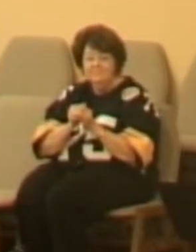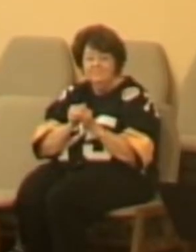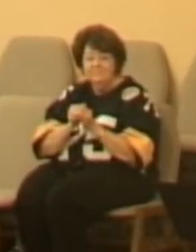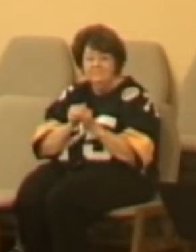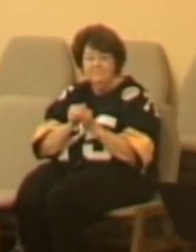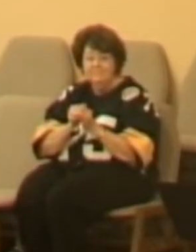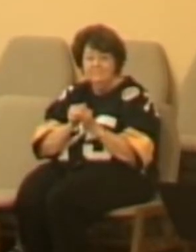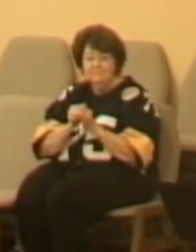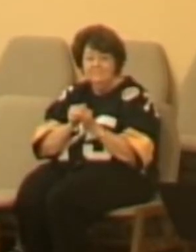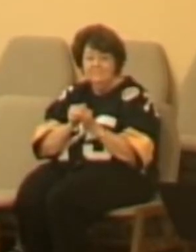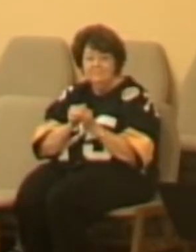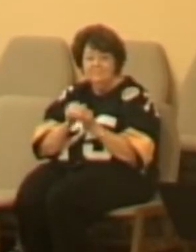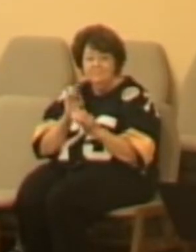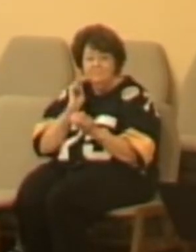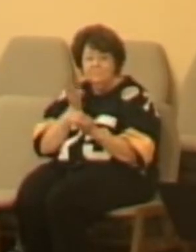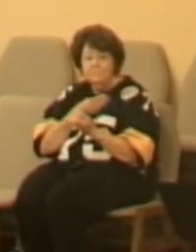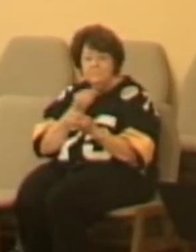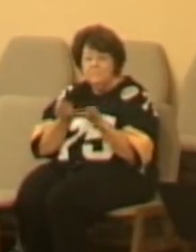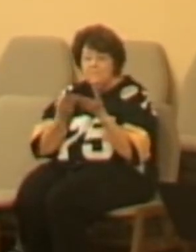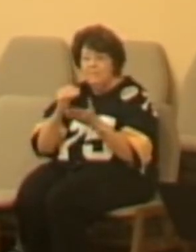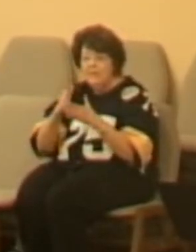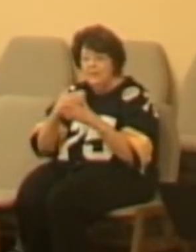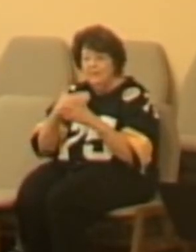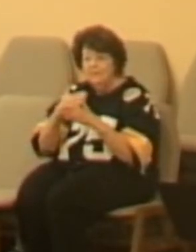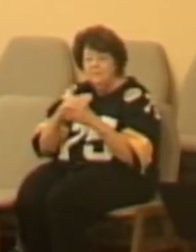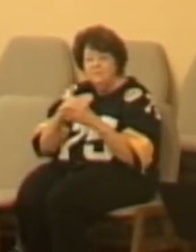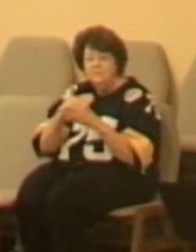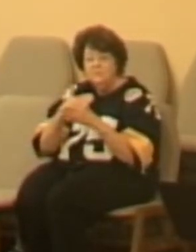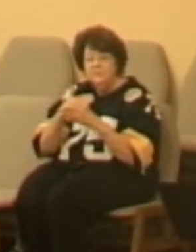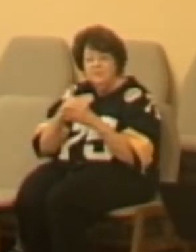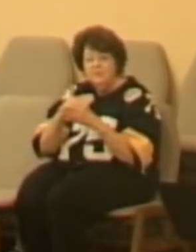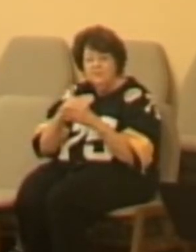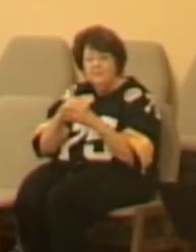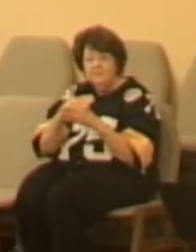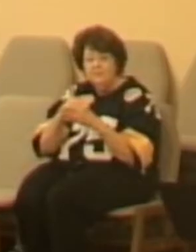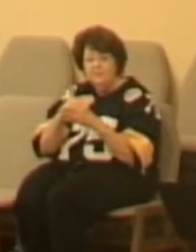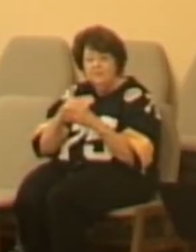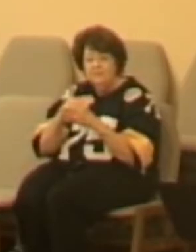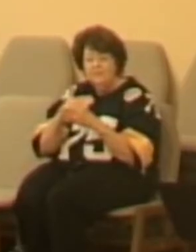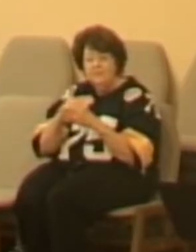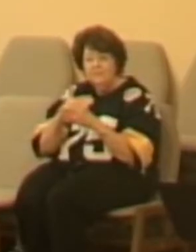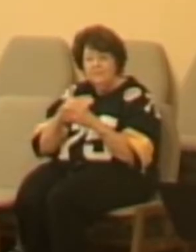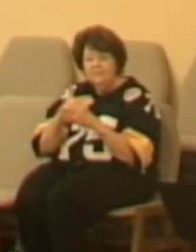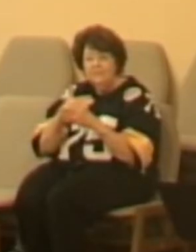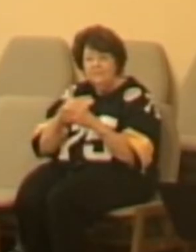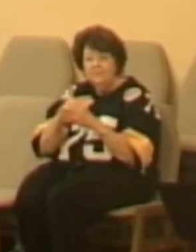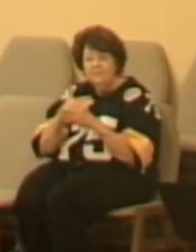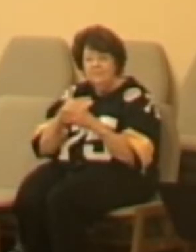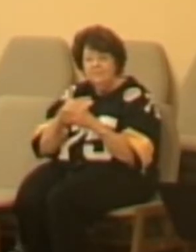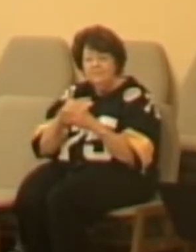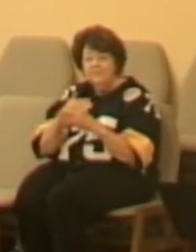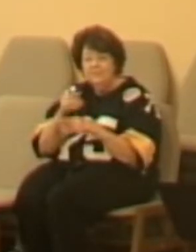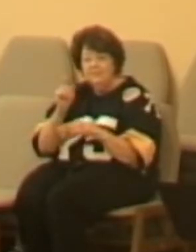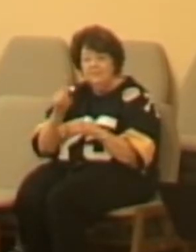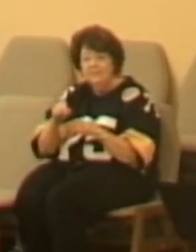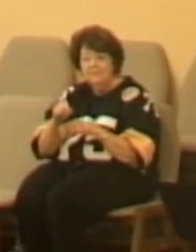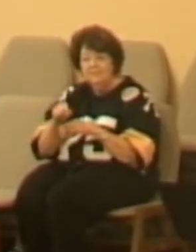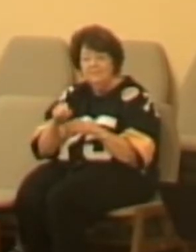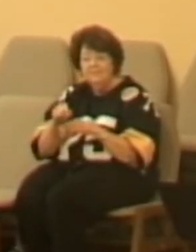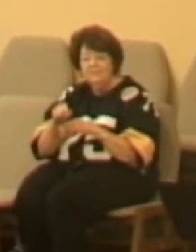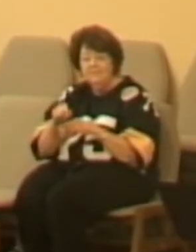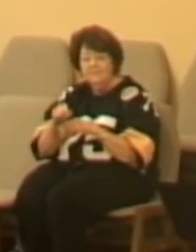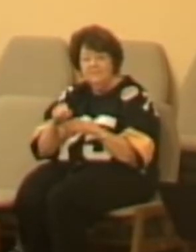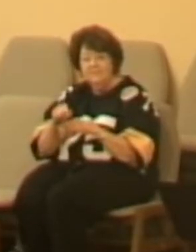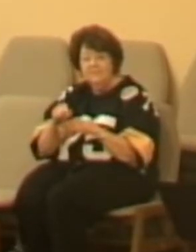We probably share a bit in common about the fact that we tend to want to manage and manipulate our circumstances ourselves before we surrender